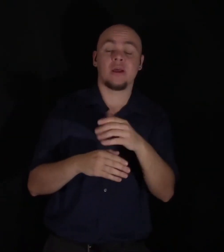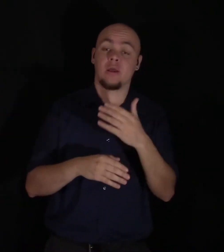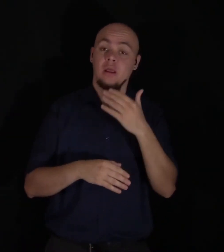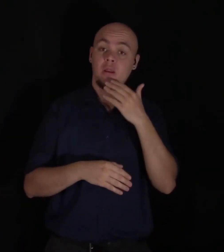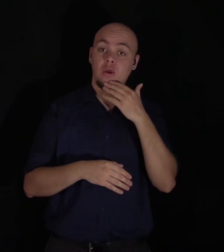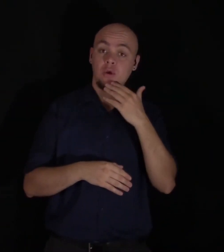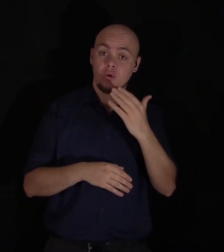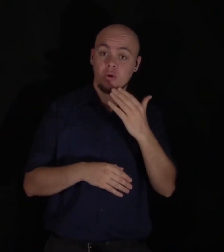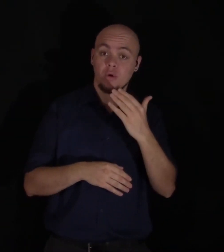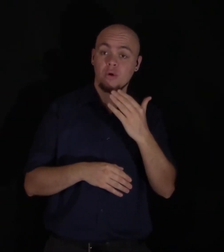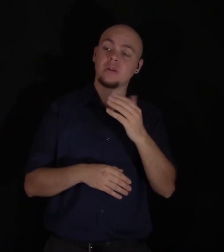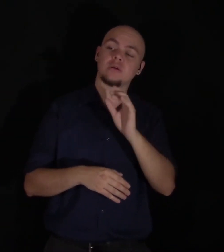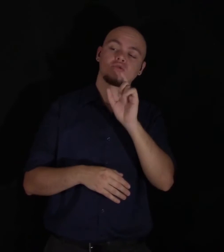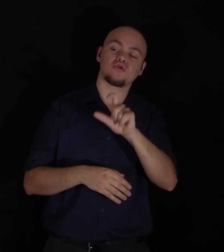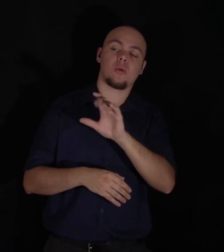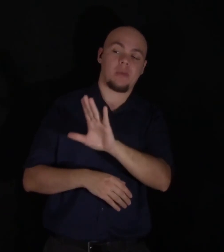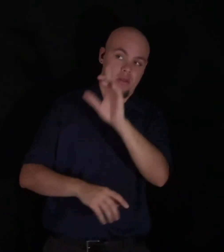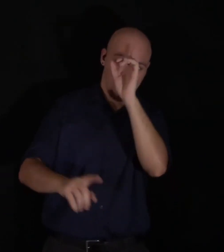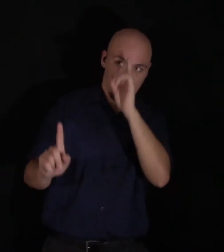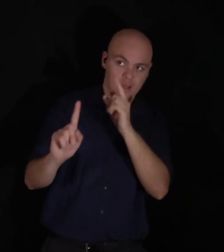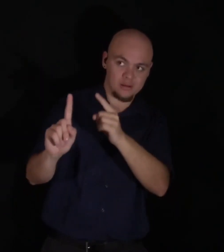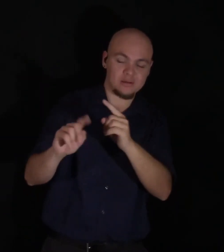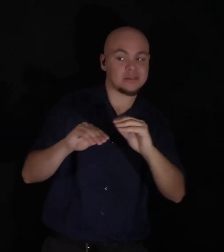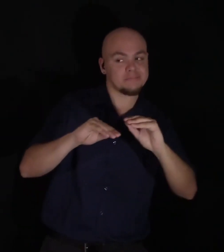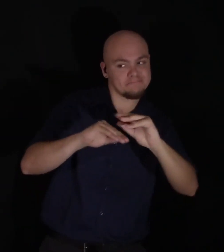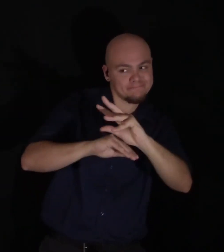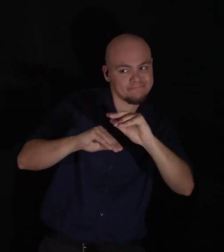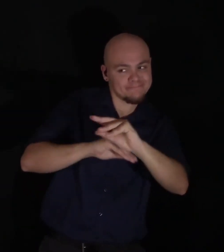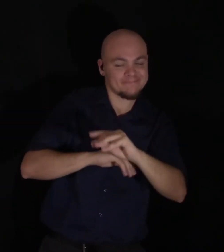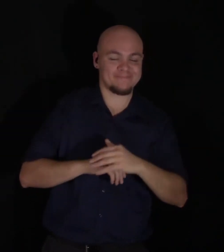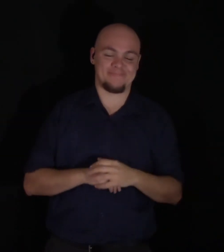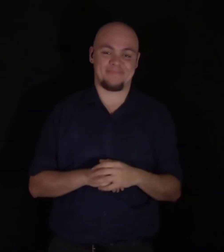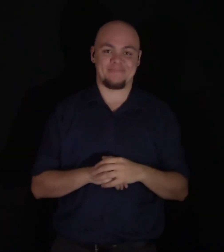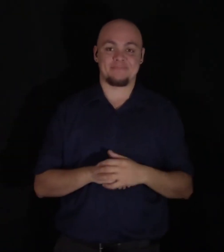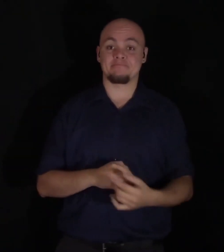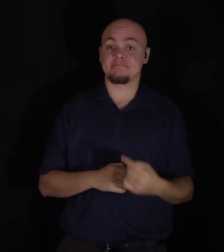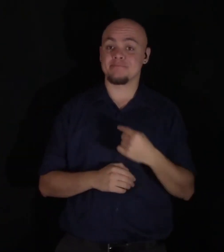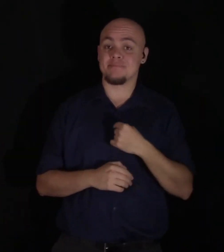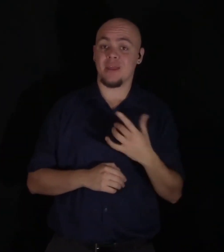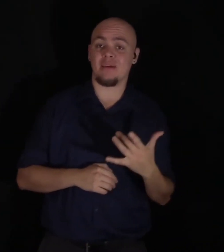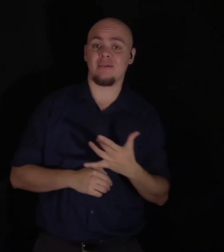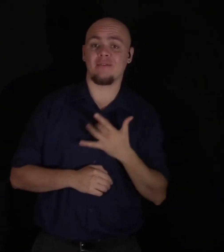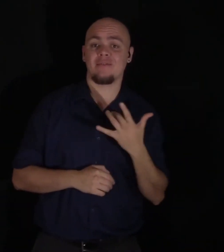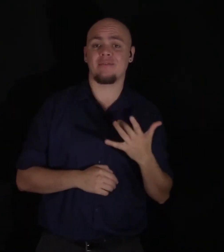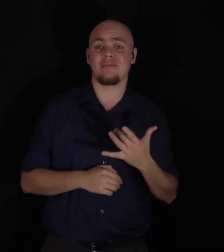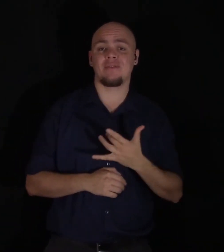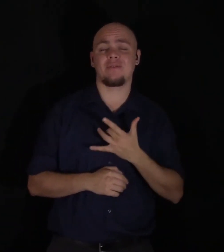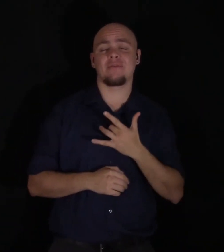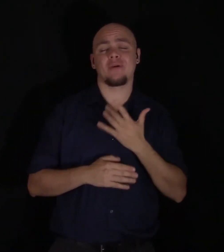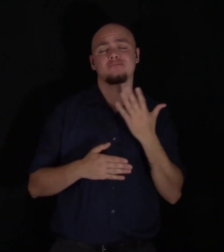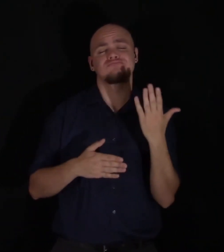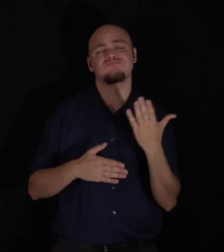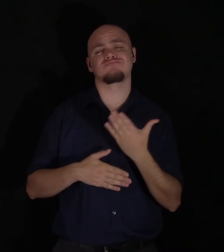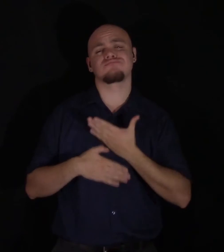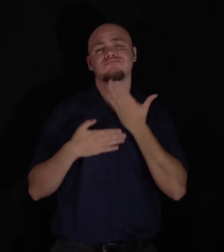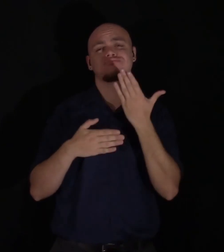and aim of his soaring ambition. I feel exquisite pleasure in dwelling on the recollections of